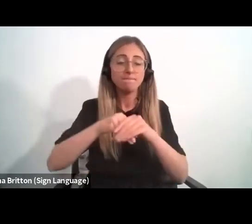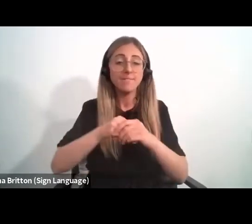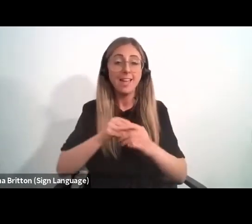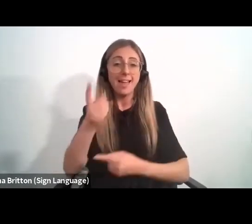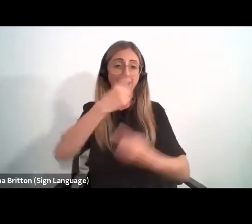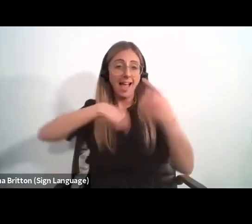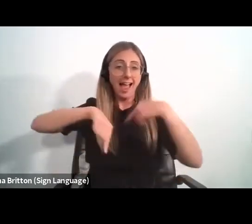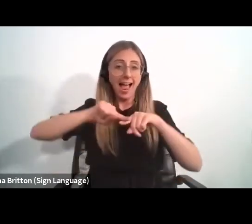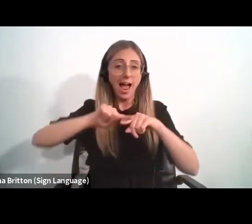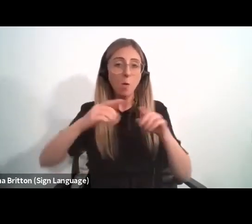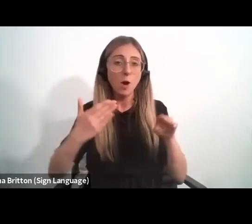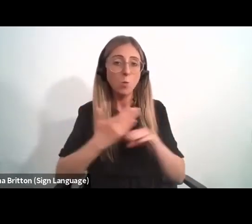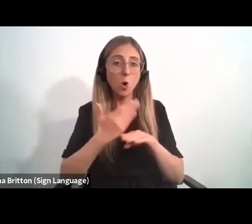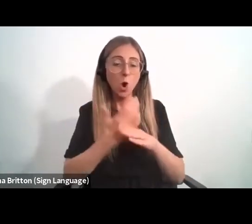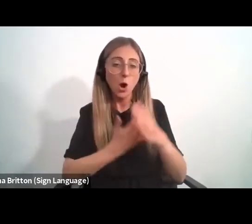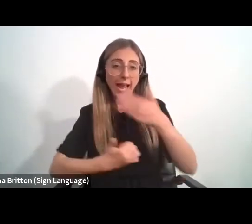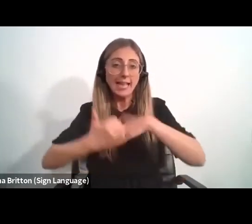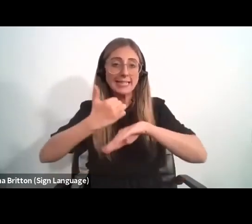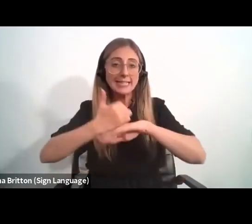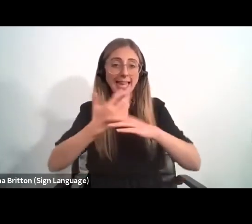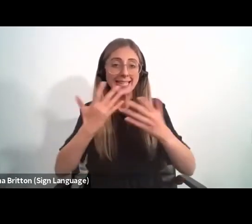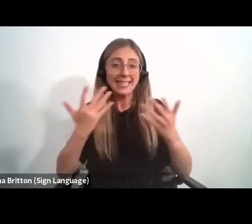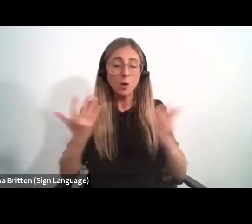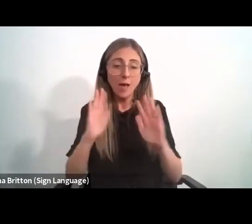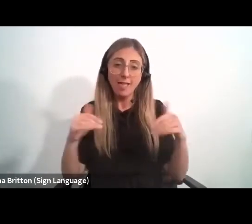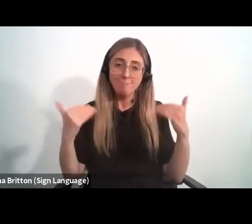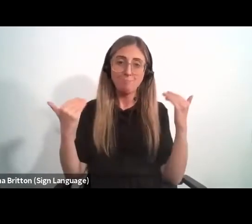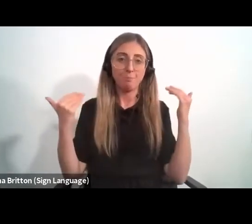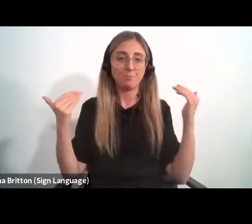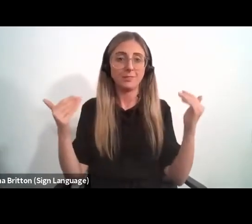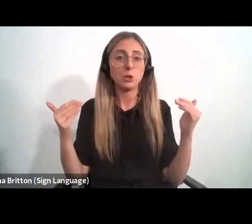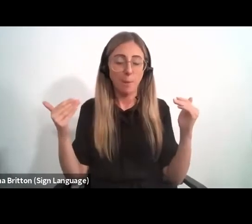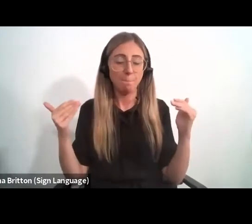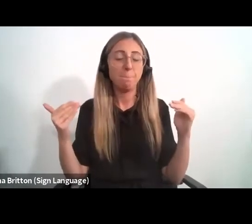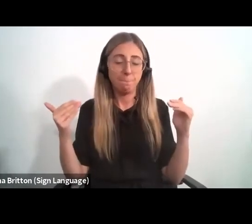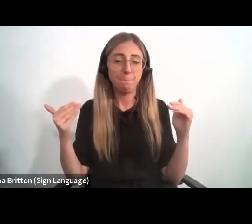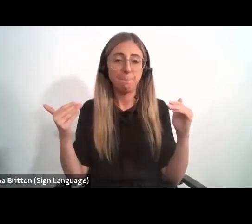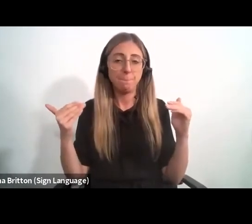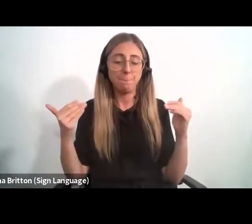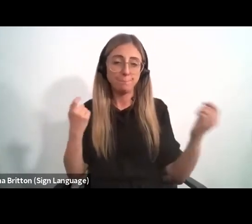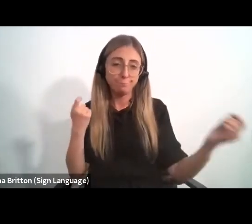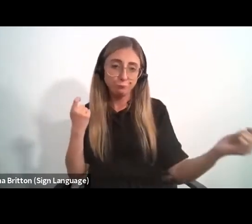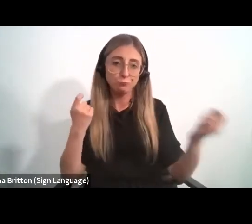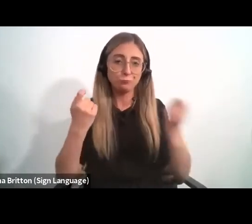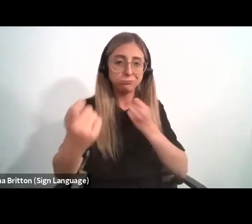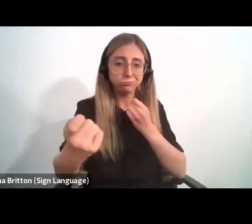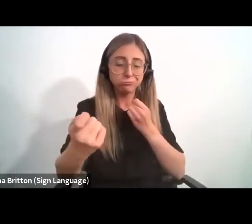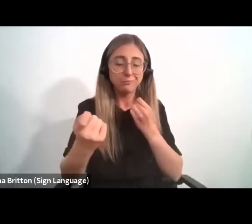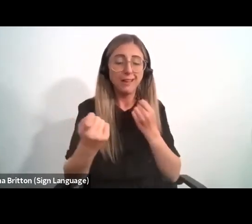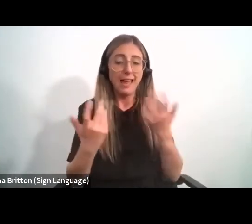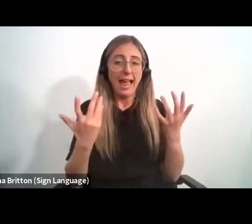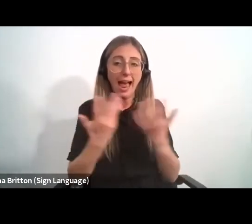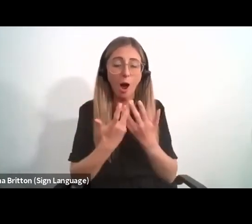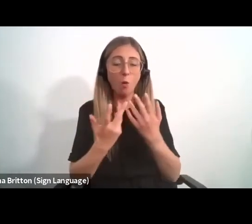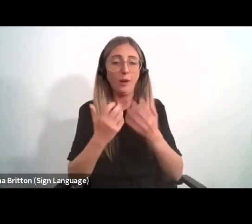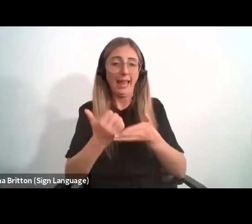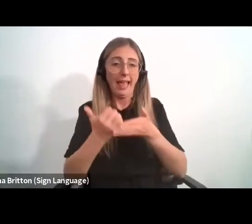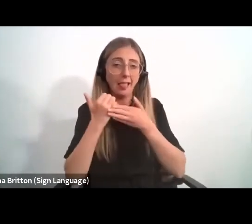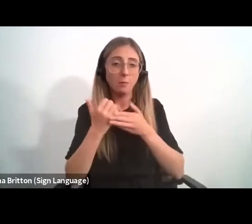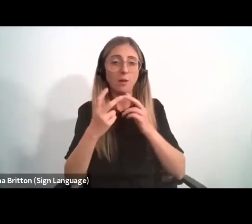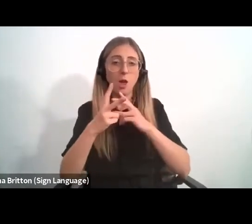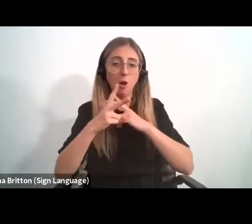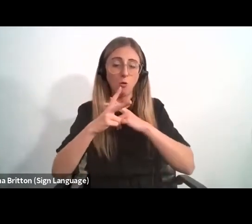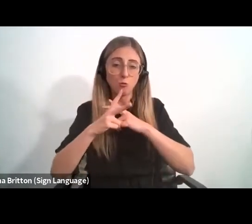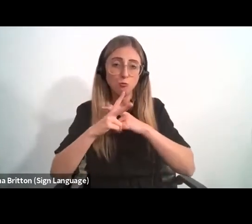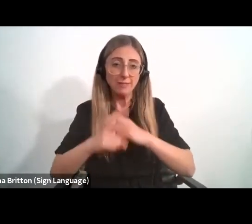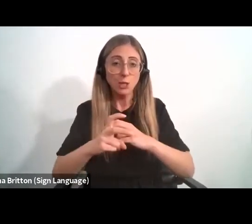prosperity, sit at the nexus of not just the interdependent, transdisciplinary nature of health research and our ability